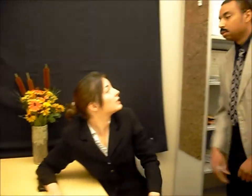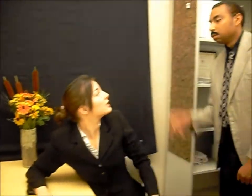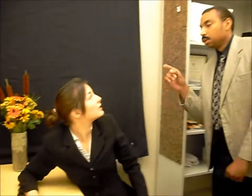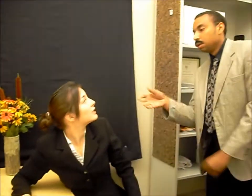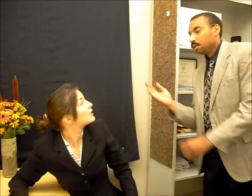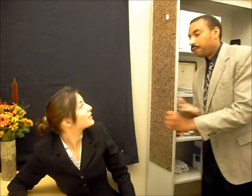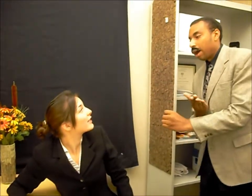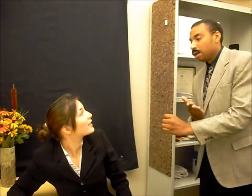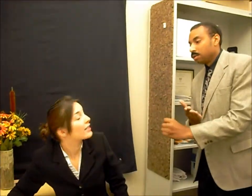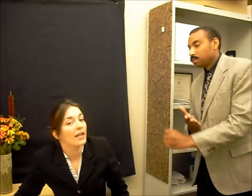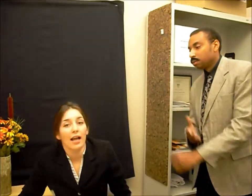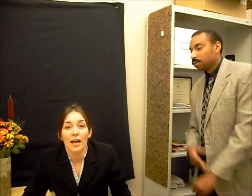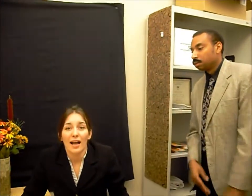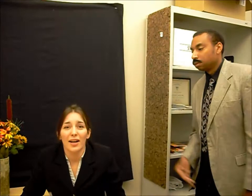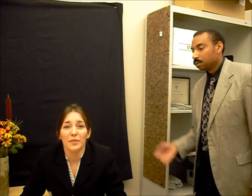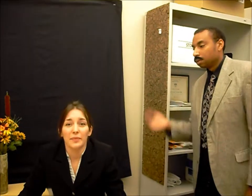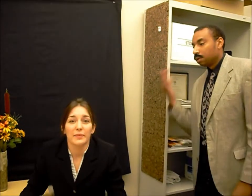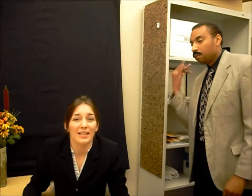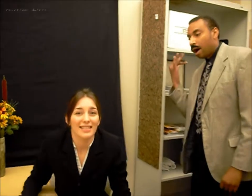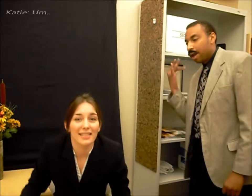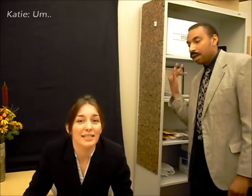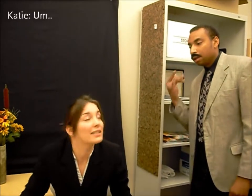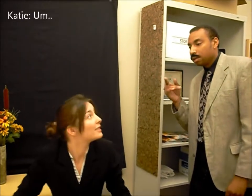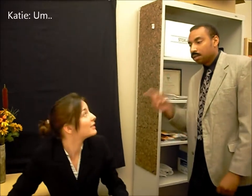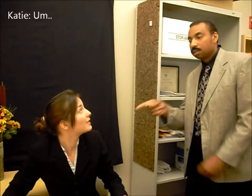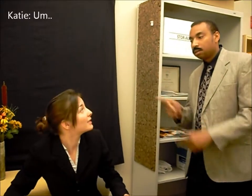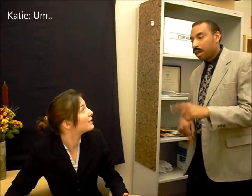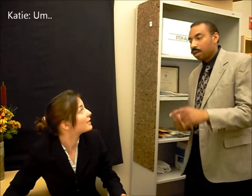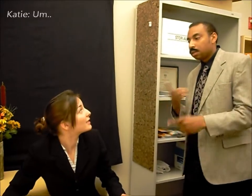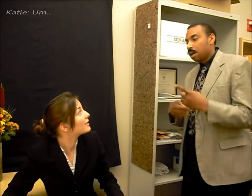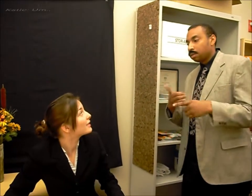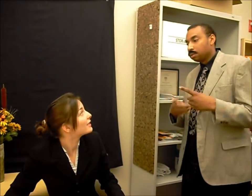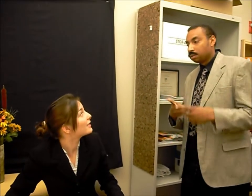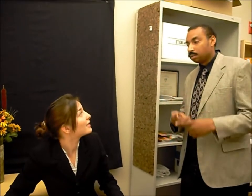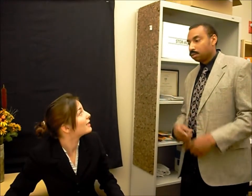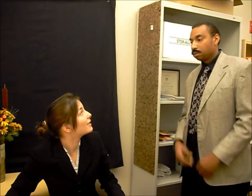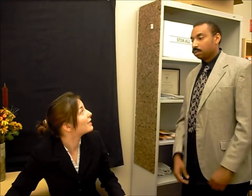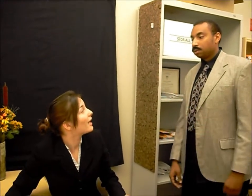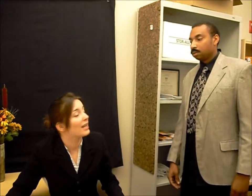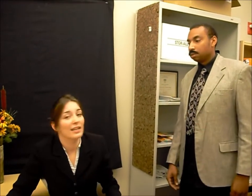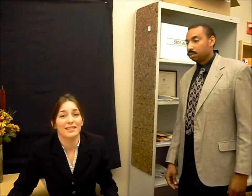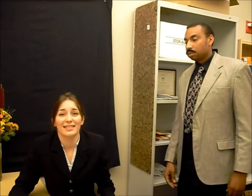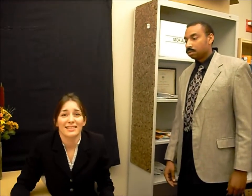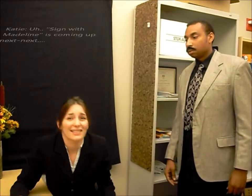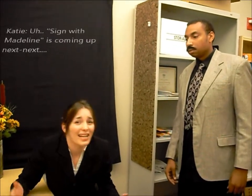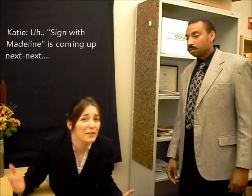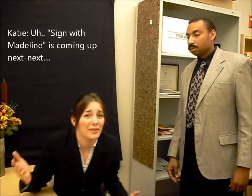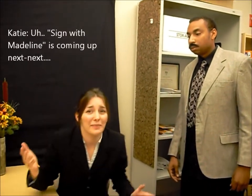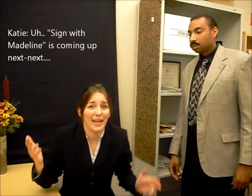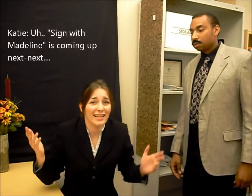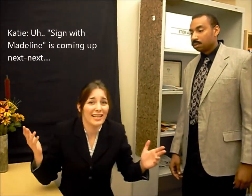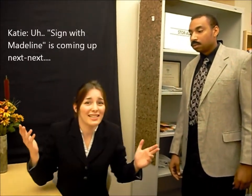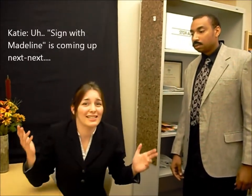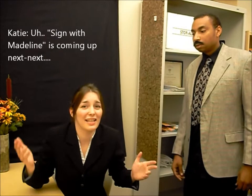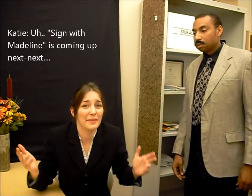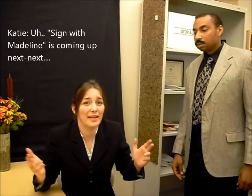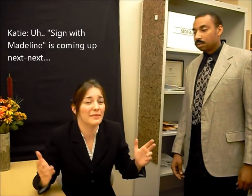You're fired. Um. Why? Because you can't sign. Uh. Sign with Madeline's coming up